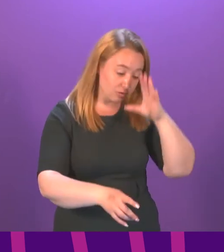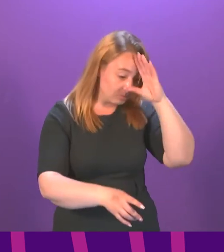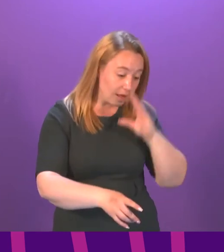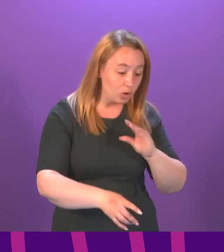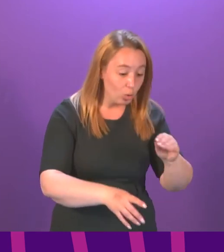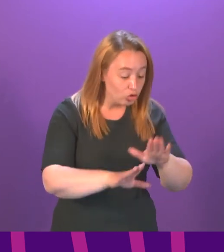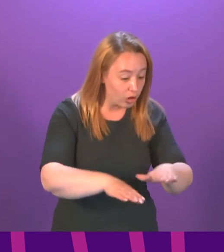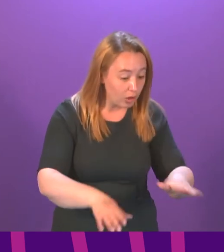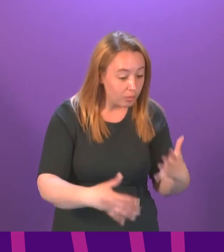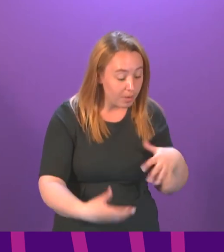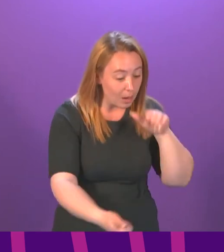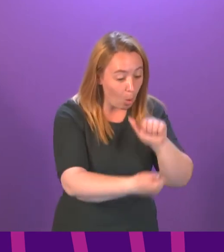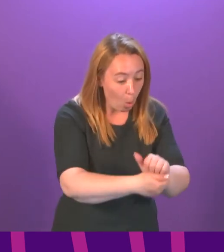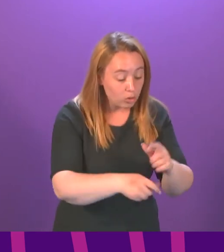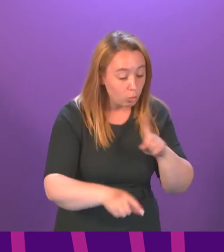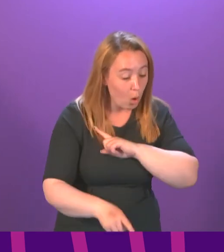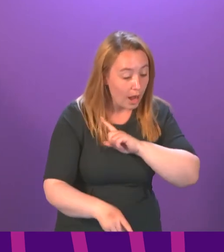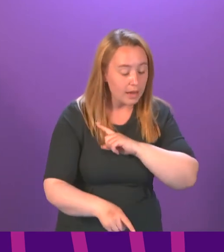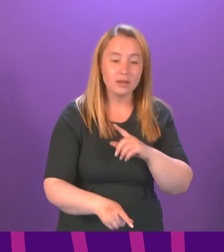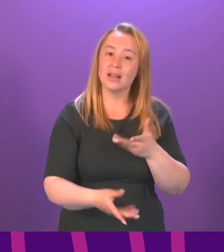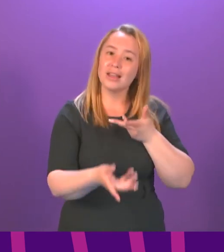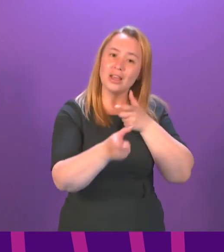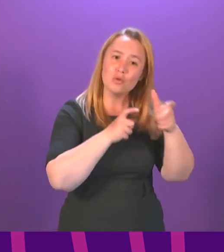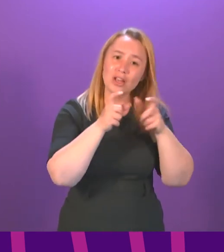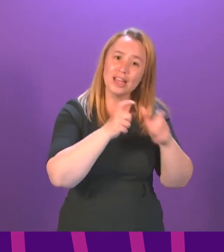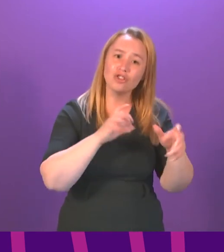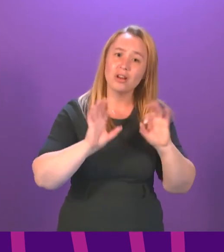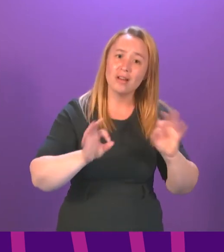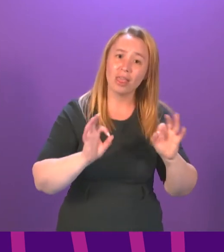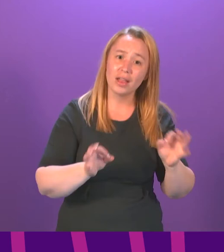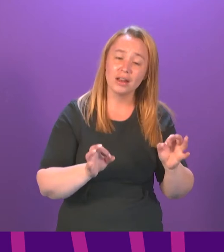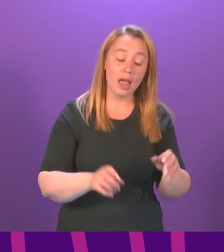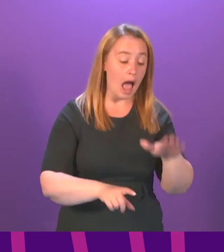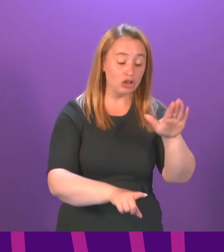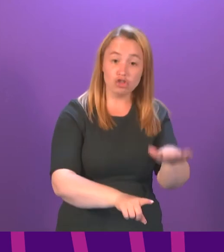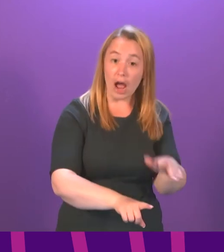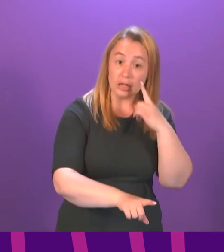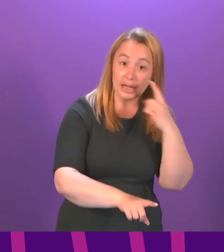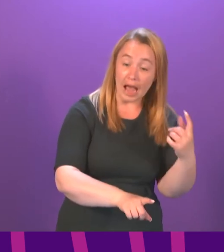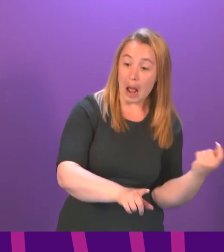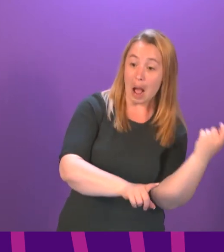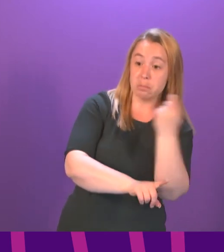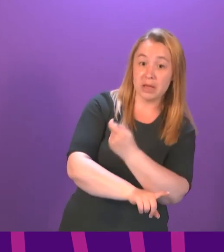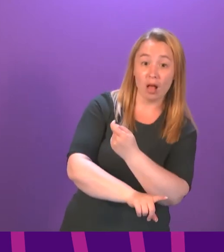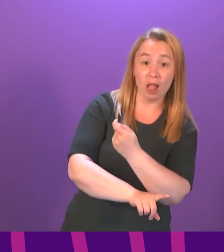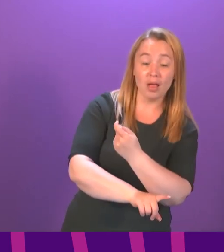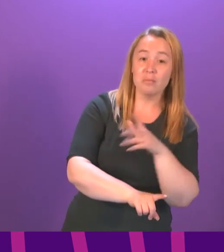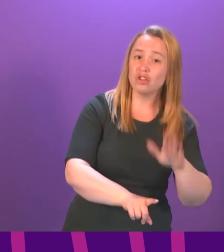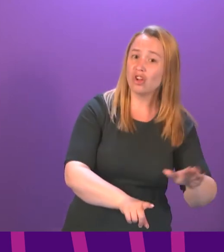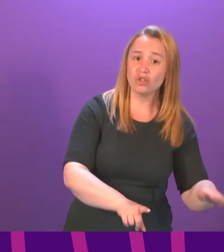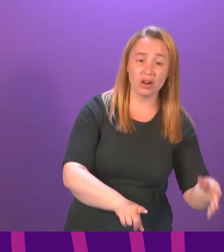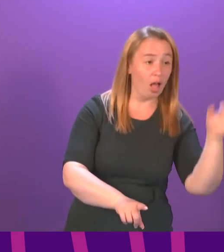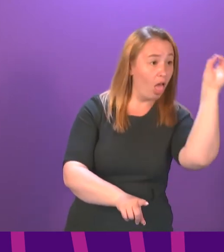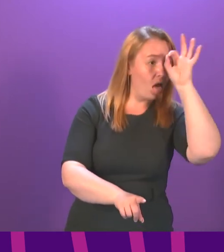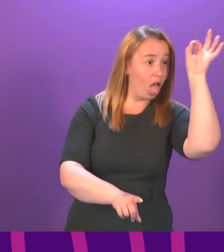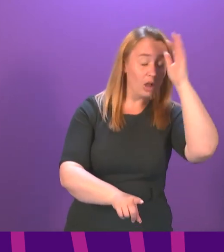why they had been detained. And they could, in fact, have appealed a decision made about them. Children have